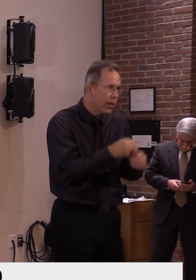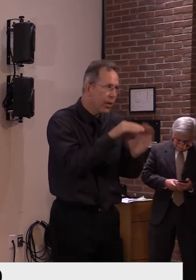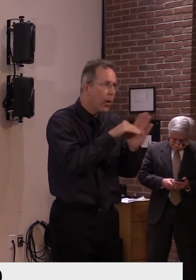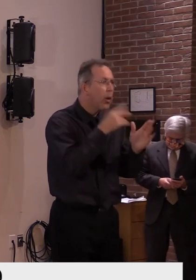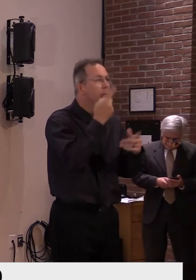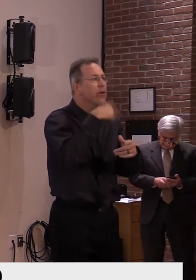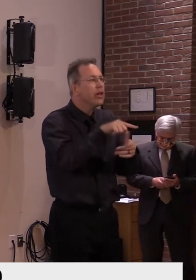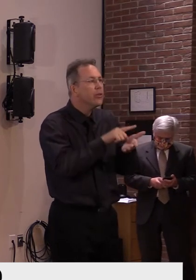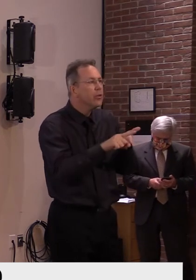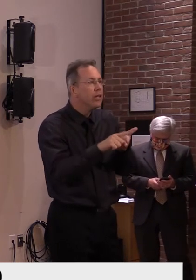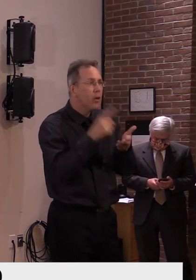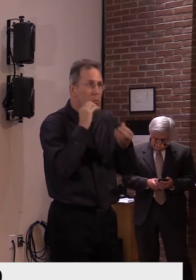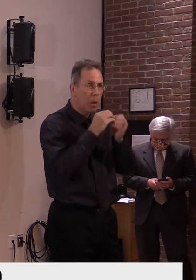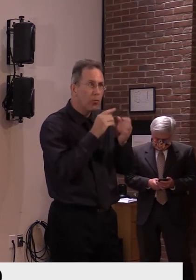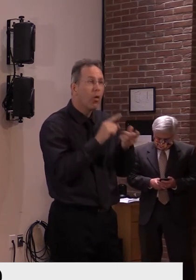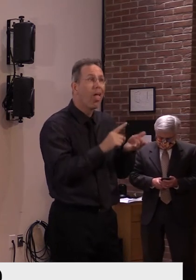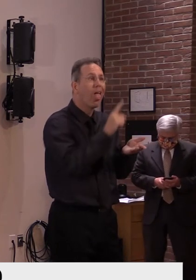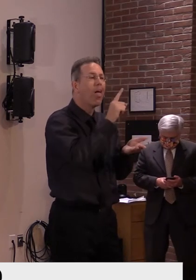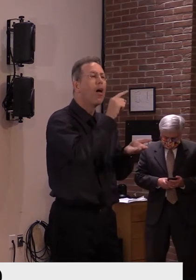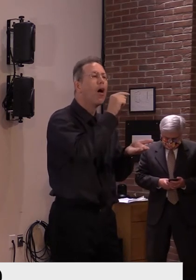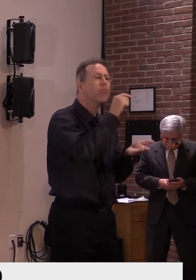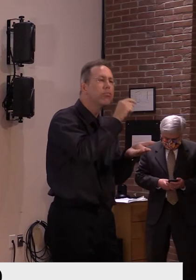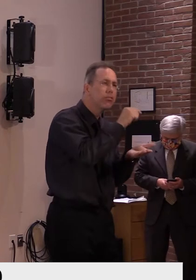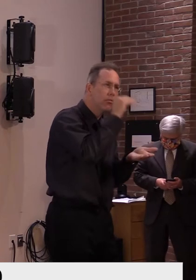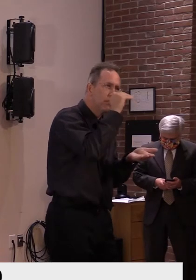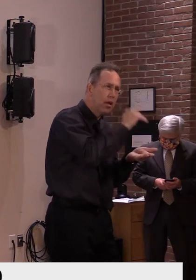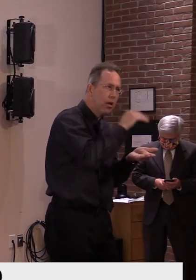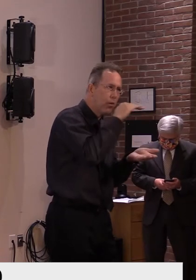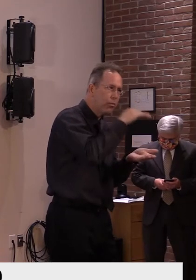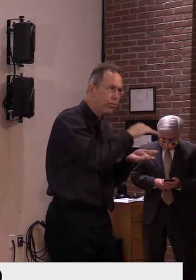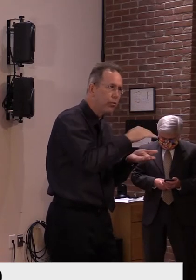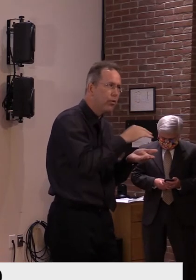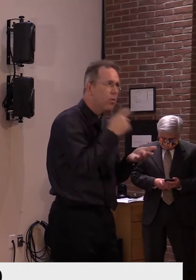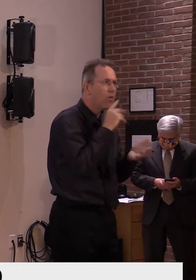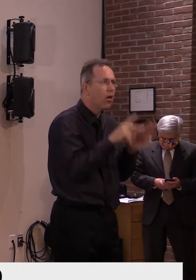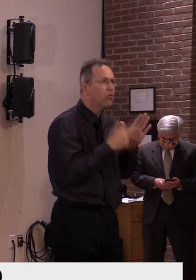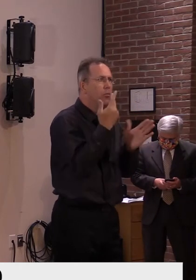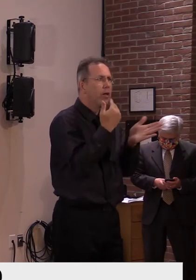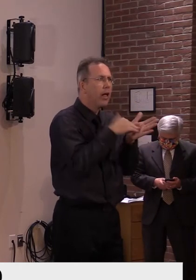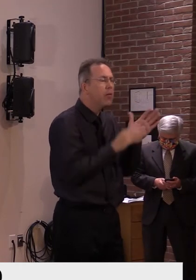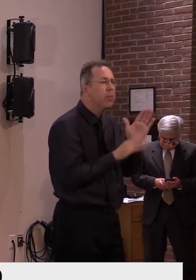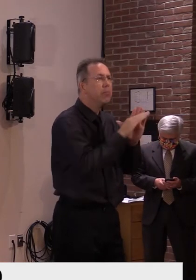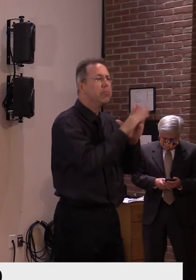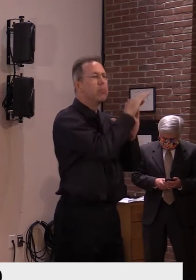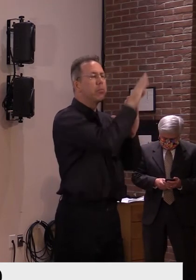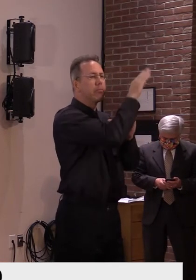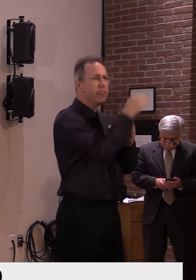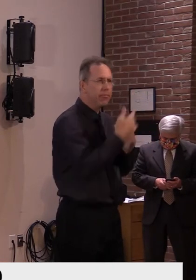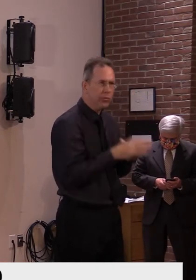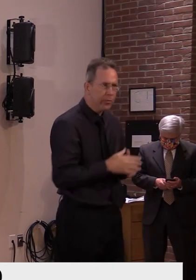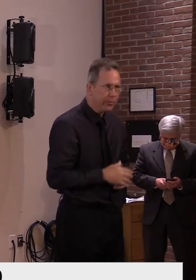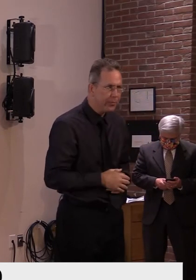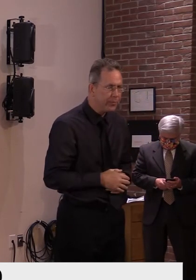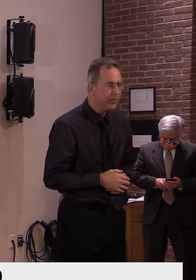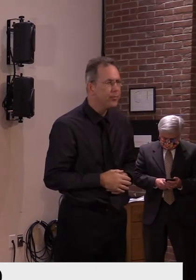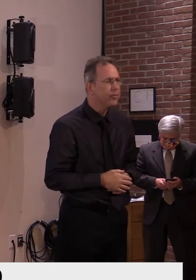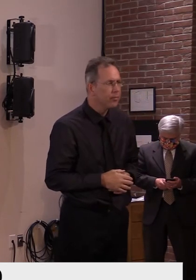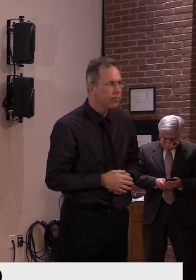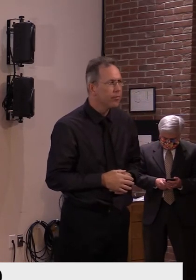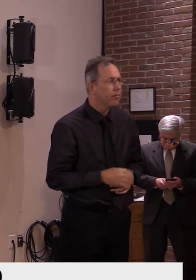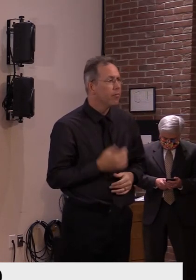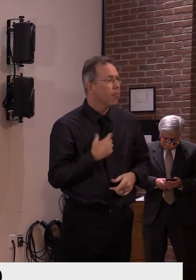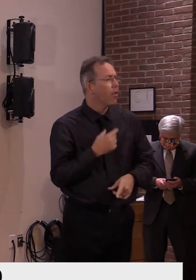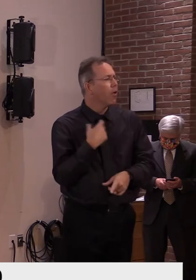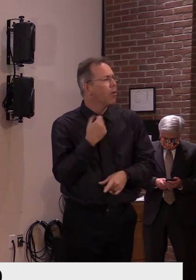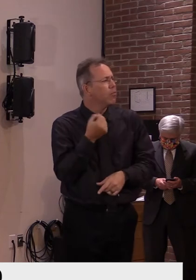trickling by, uh, Thanksgiving or, I mean, uh, my understanding with modeling and forecasting is with more data that